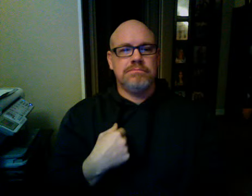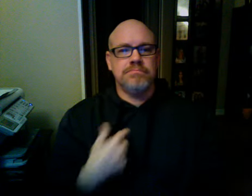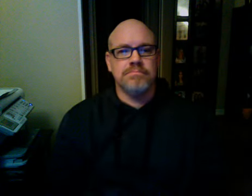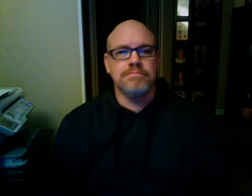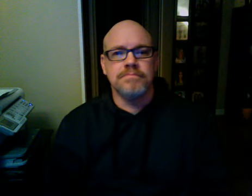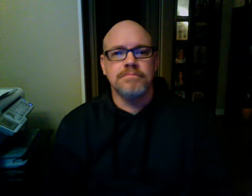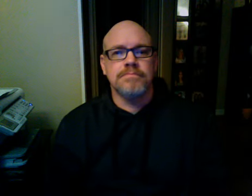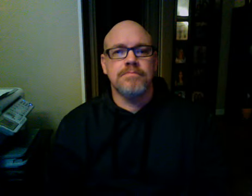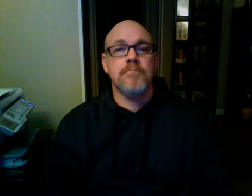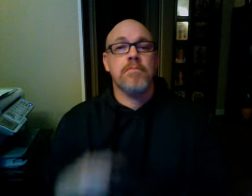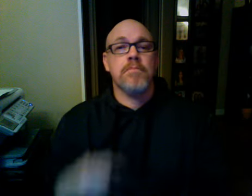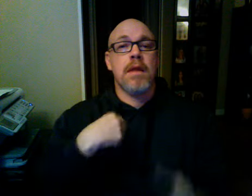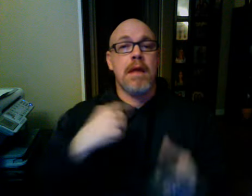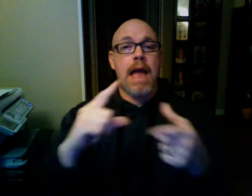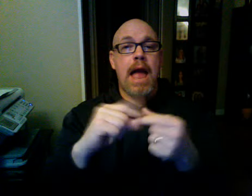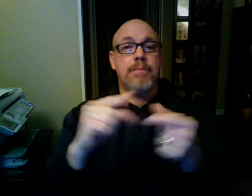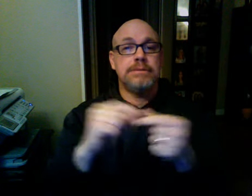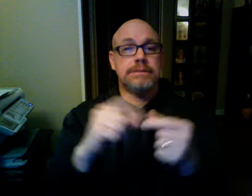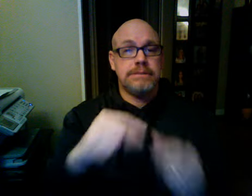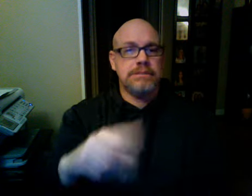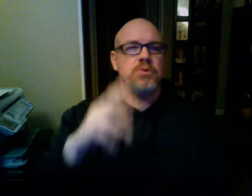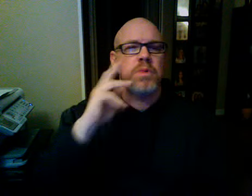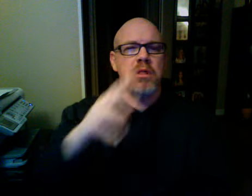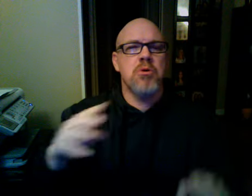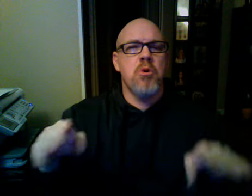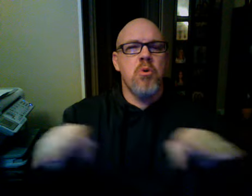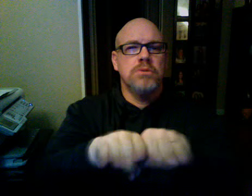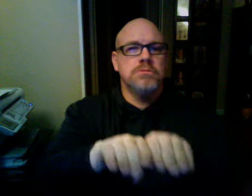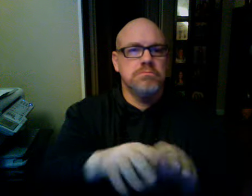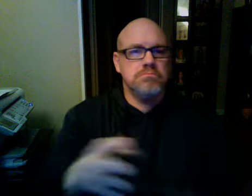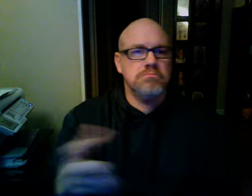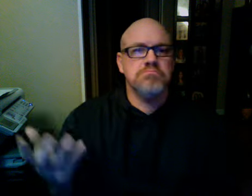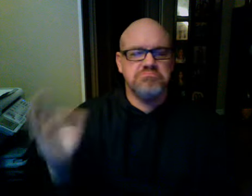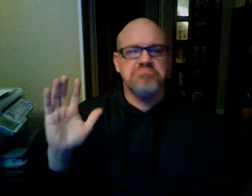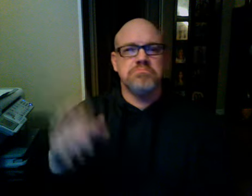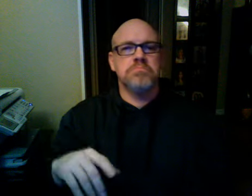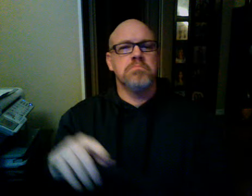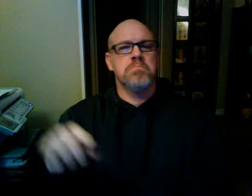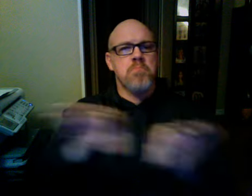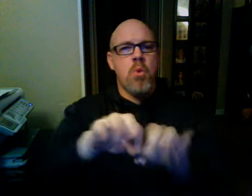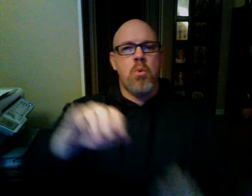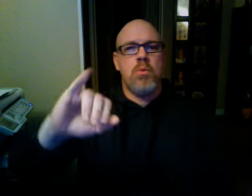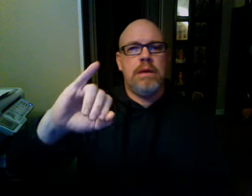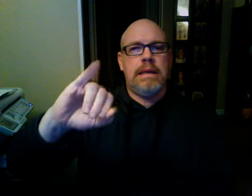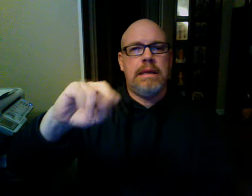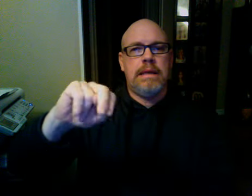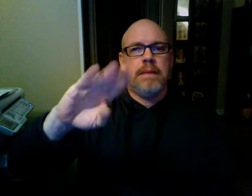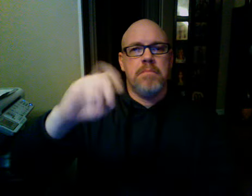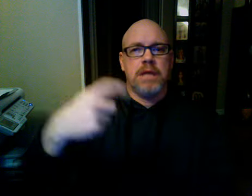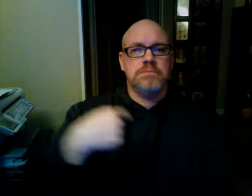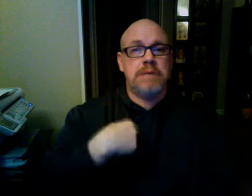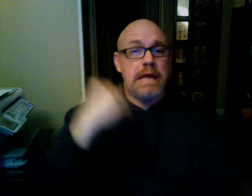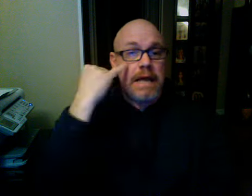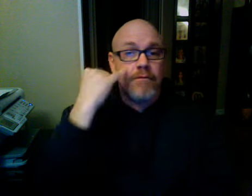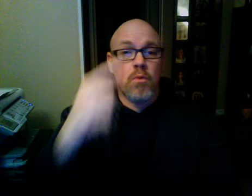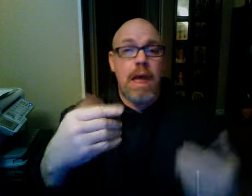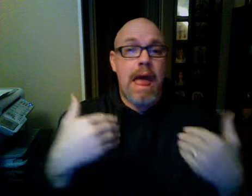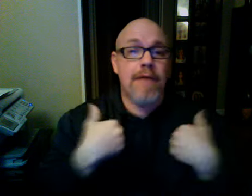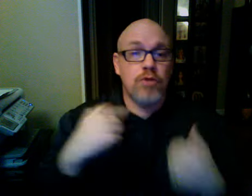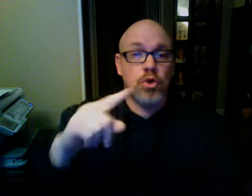is warranted again, and fair evidence to say, whoa, yeah, maybe if he didn't get attacked, he might get the chance to win, when we lose by